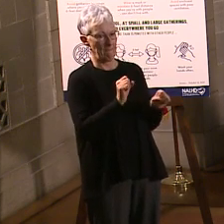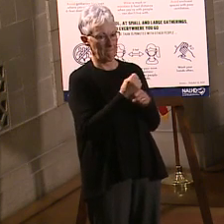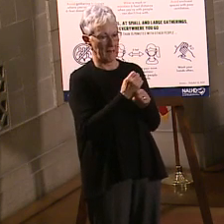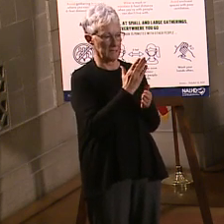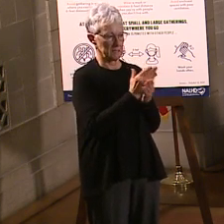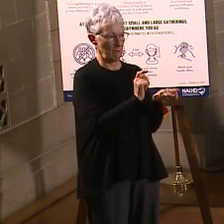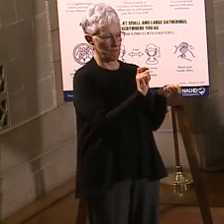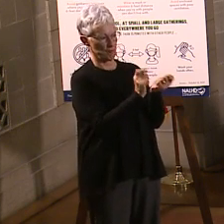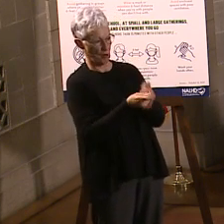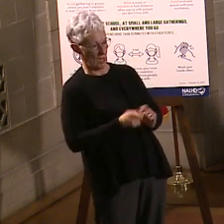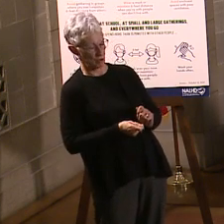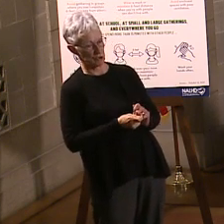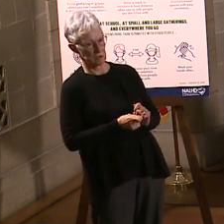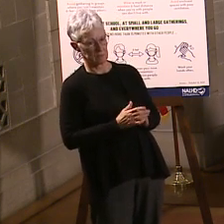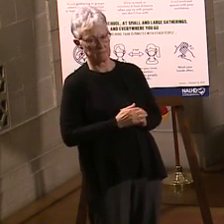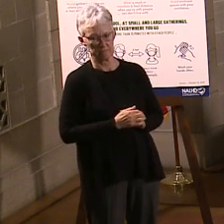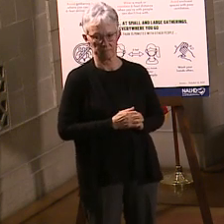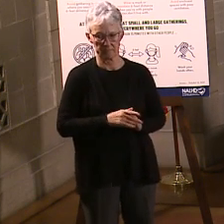what those tiers look like.